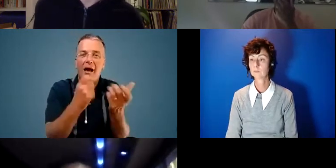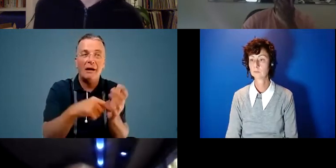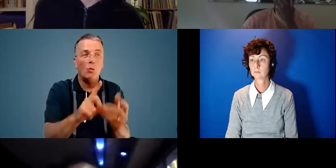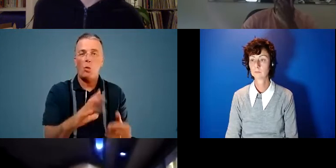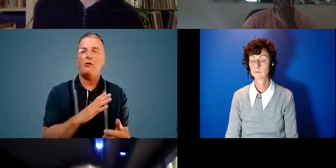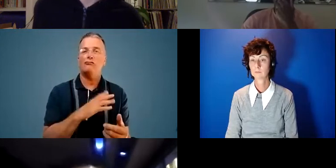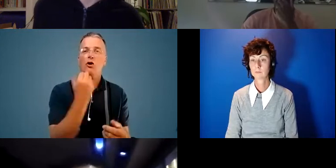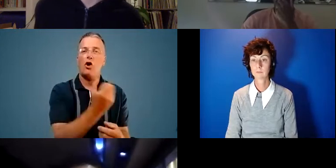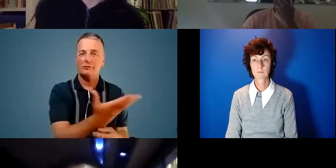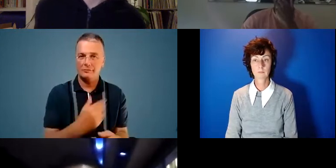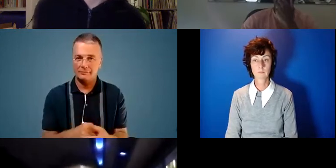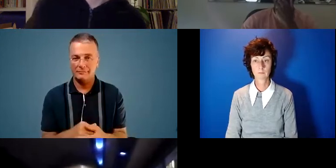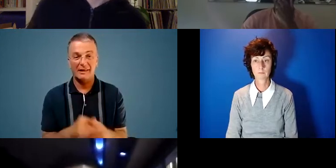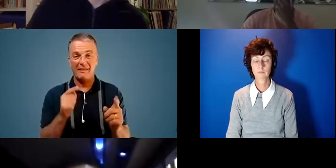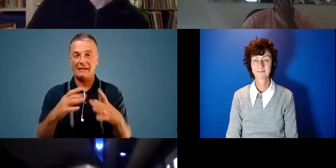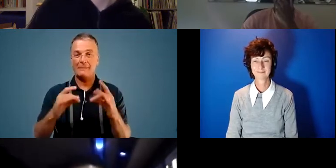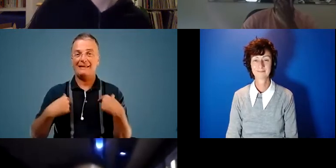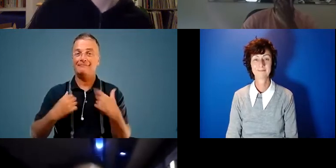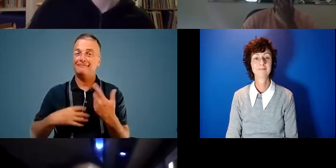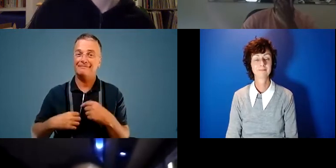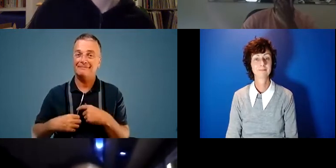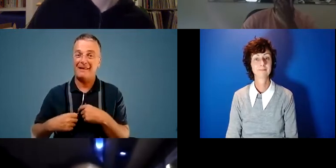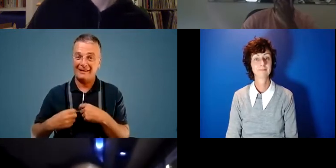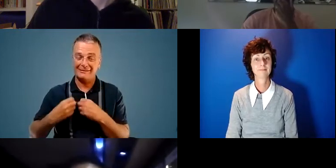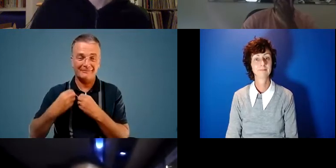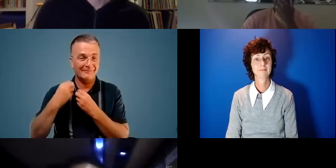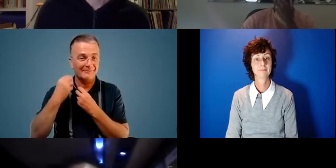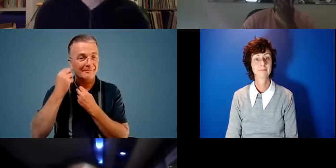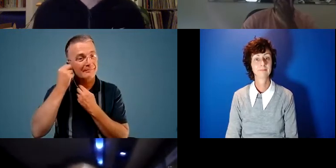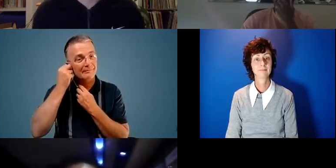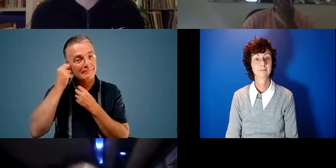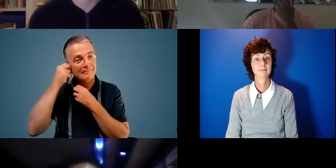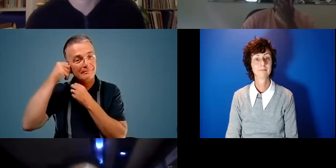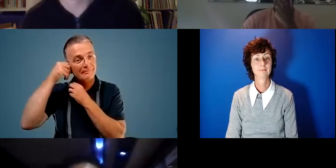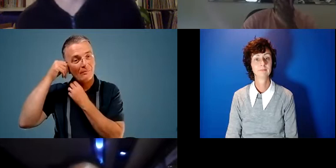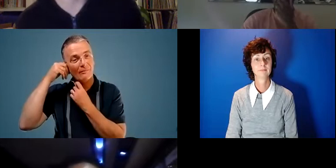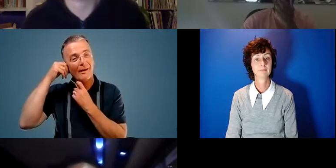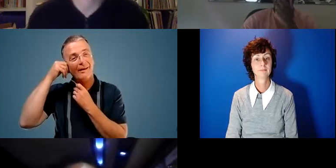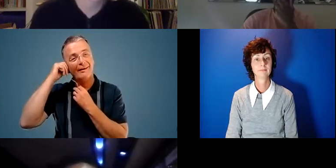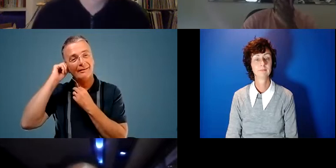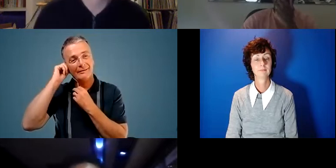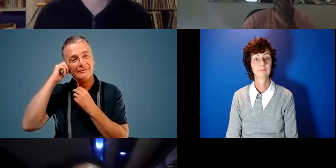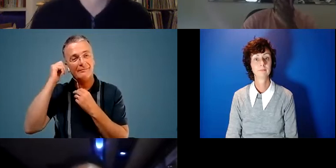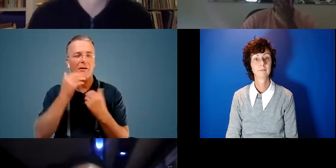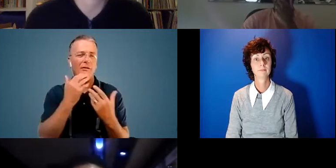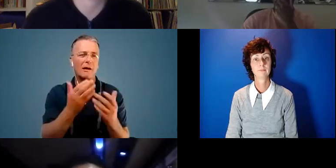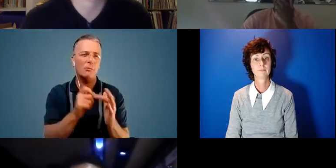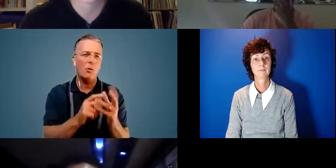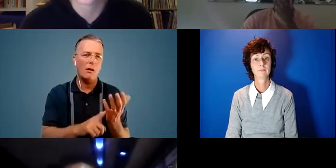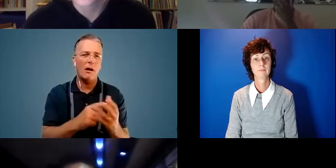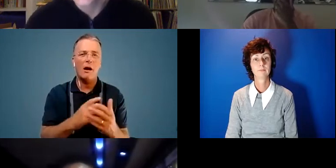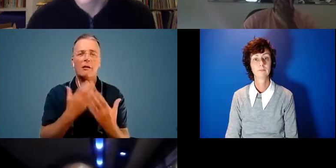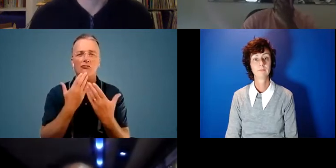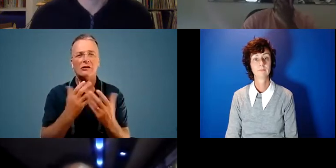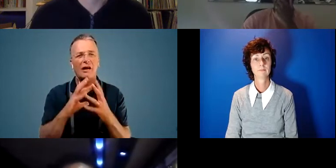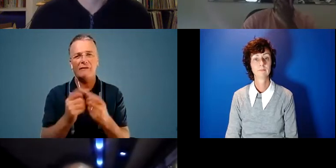got and that's me thanks thank you so much paula i i really appreciate everything that you guys have already spoken